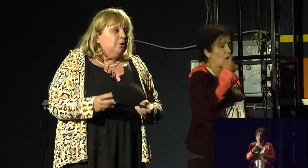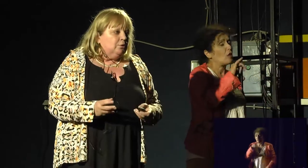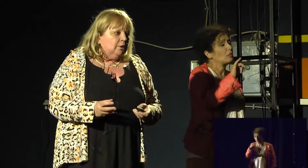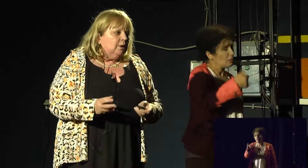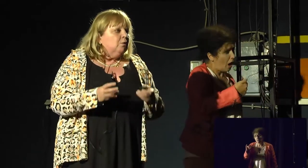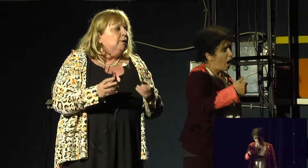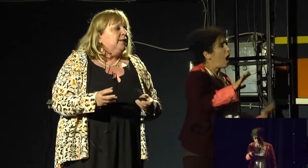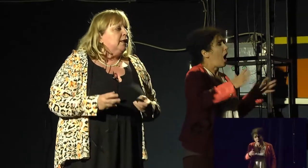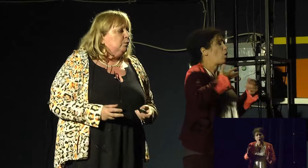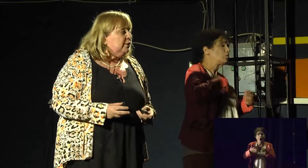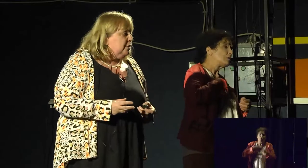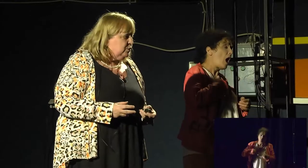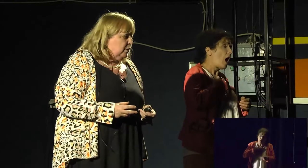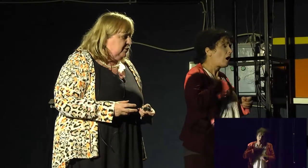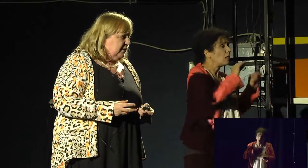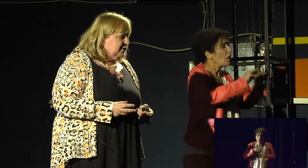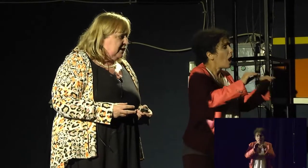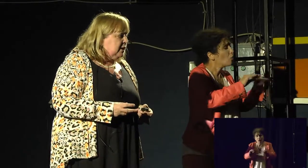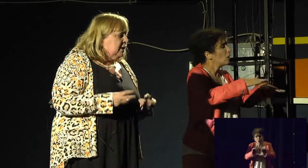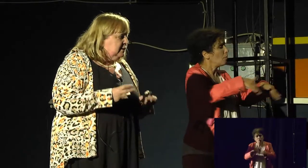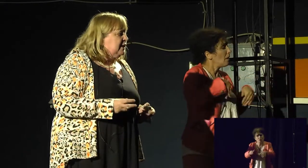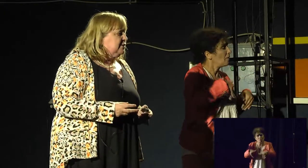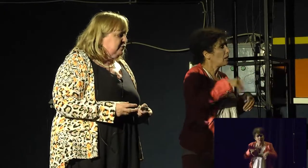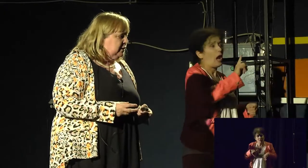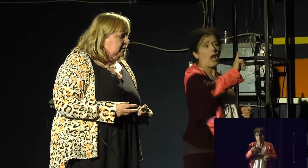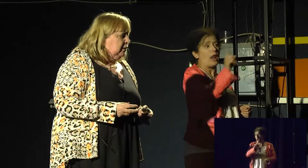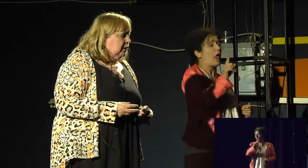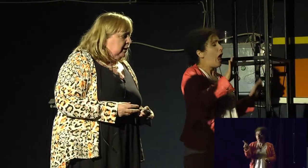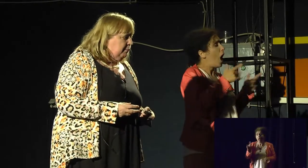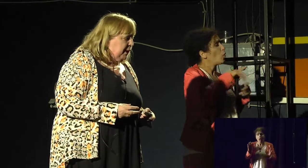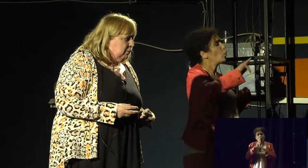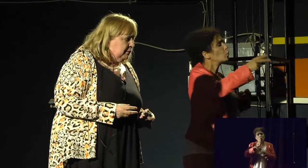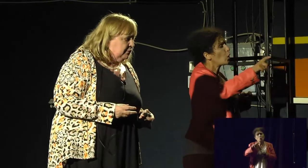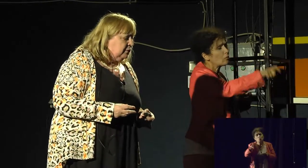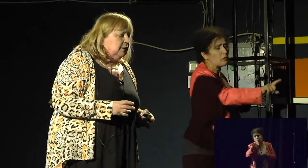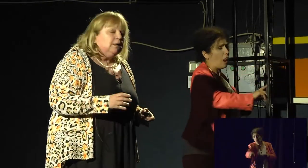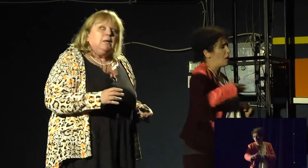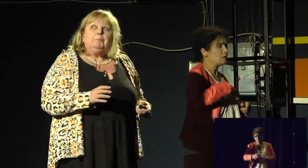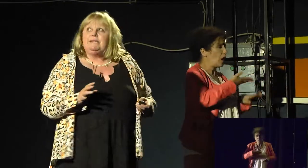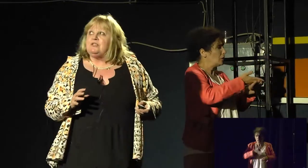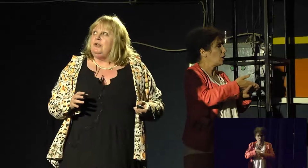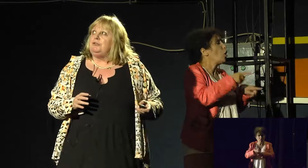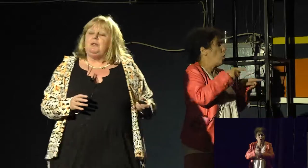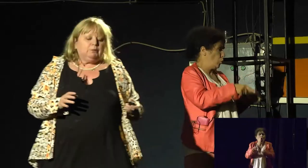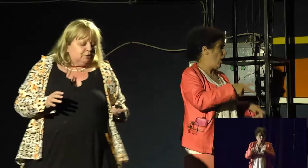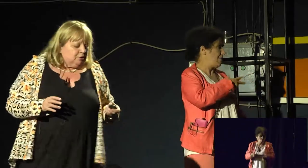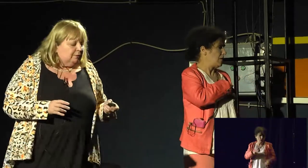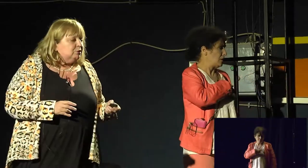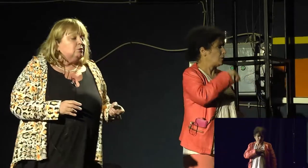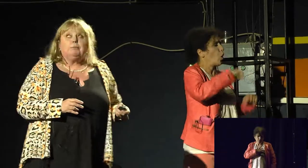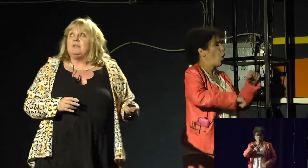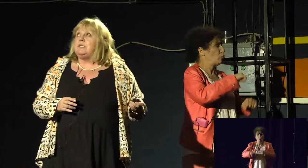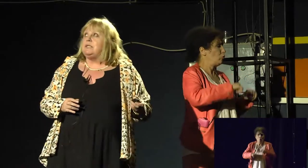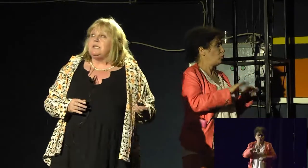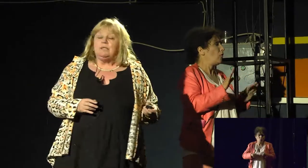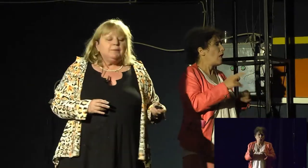accept and no when the other one doesn't want to have sex. That is real empowerment. But that's not really what we're